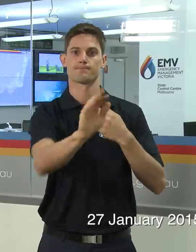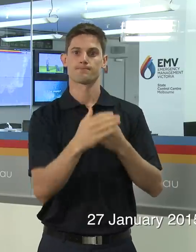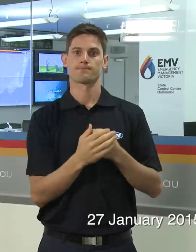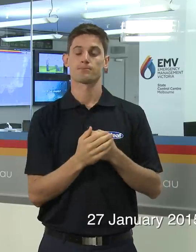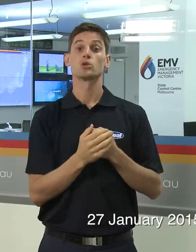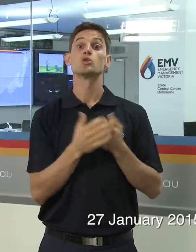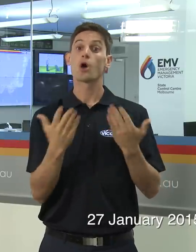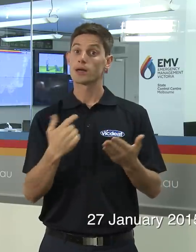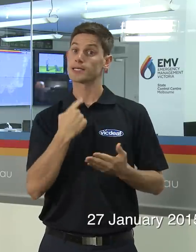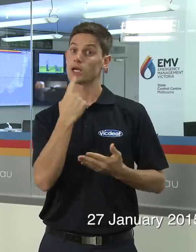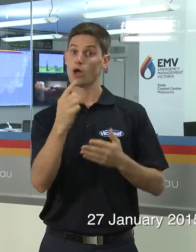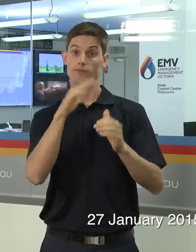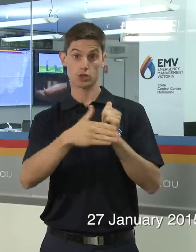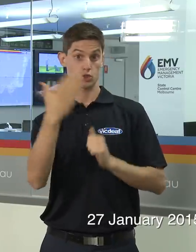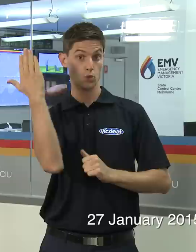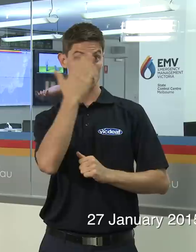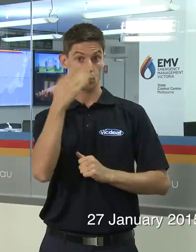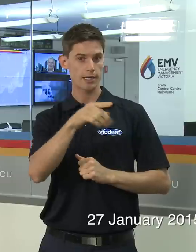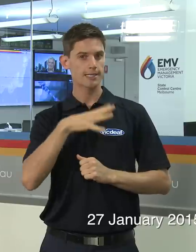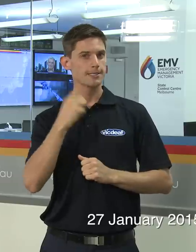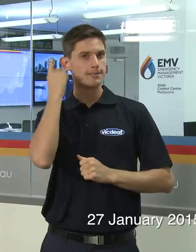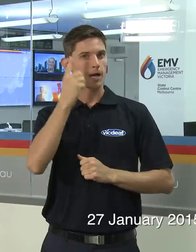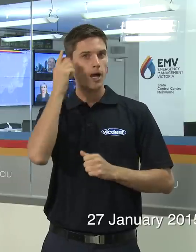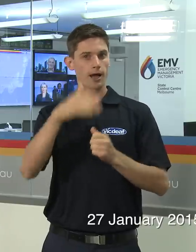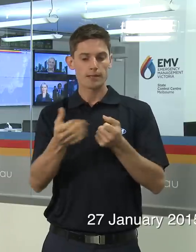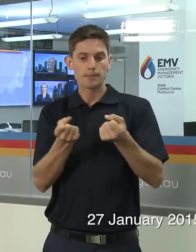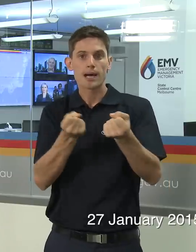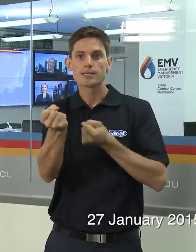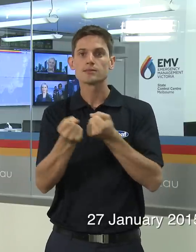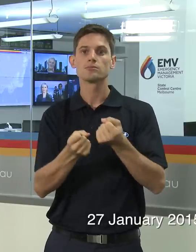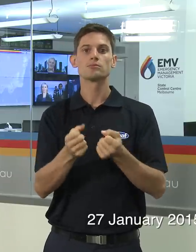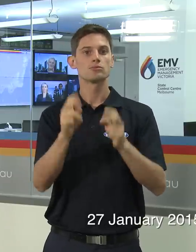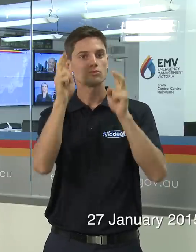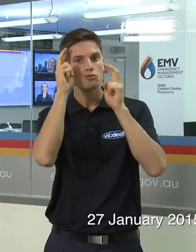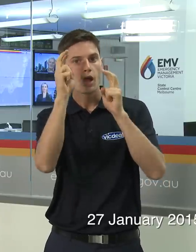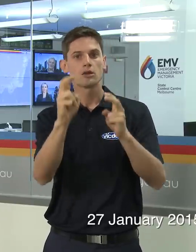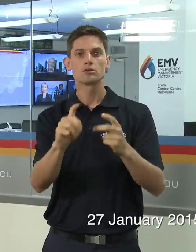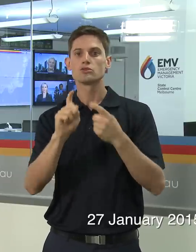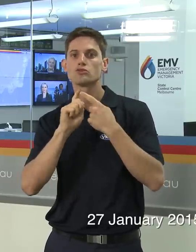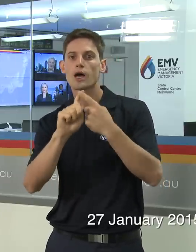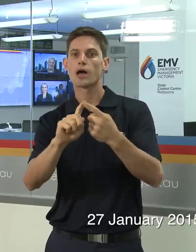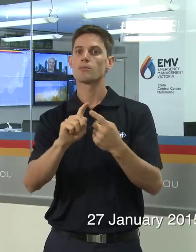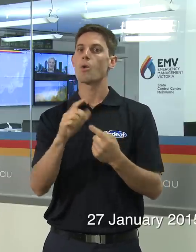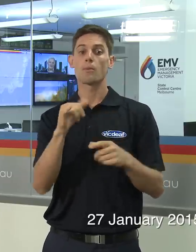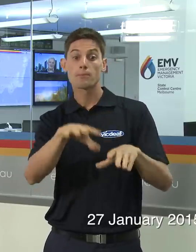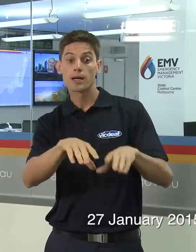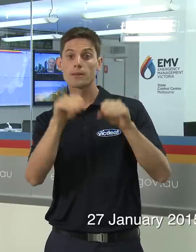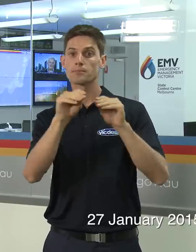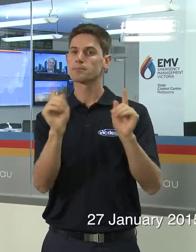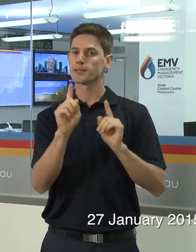and when we say schools think about buses or public transport or how people are leaving school particularly in the afternoon